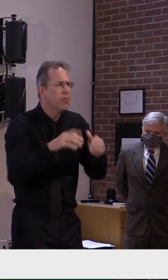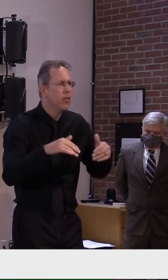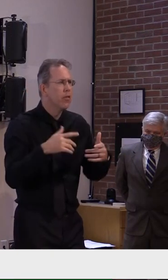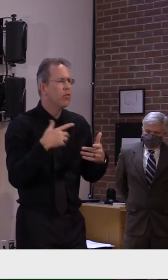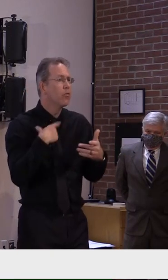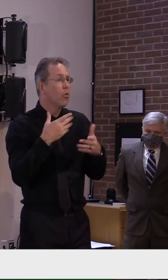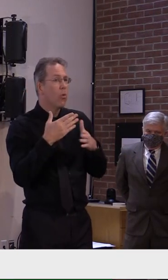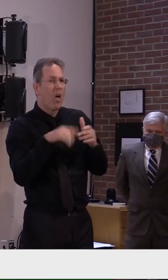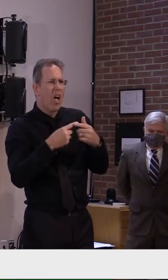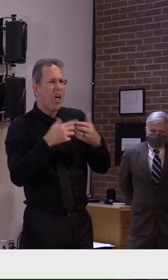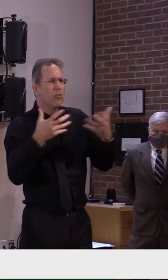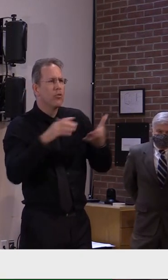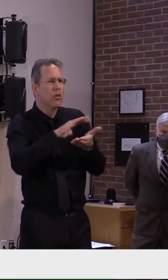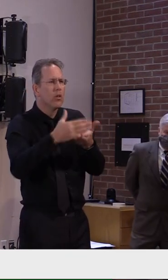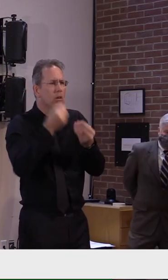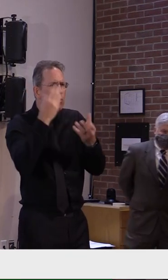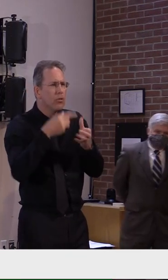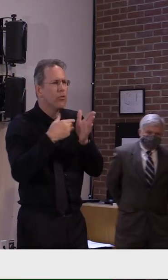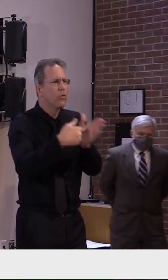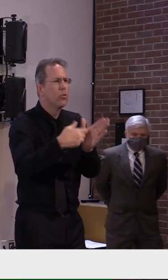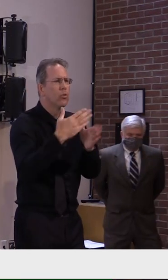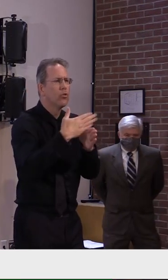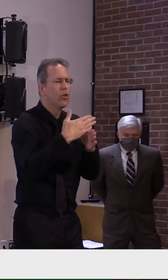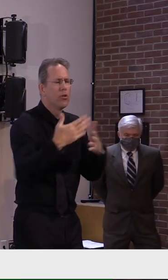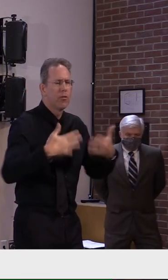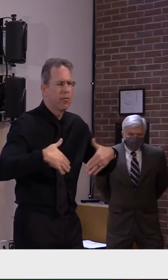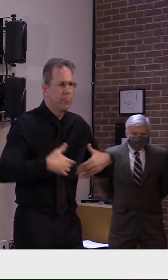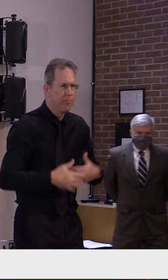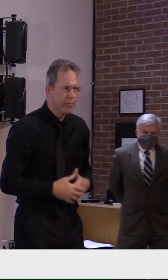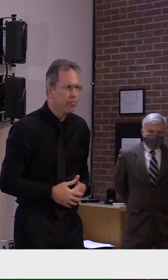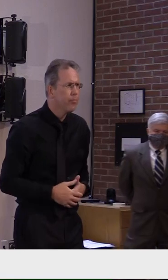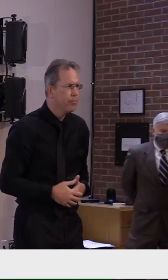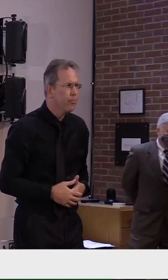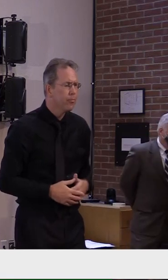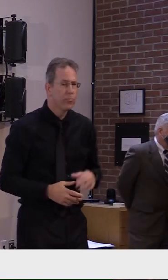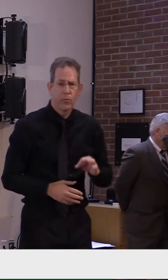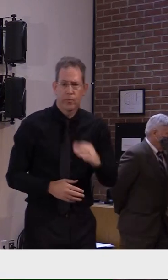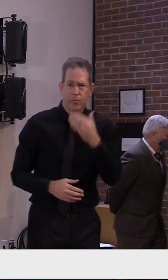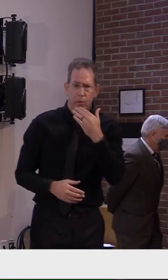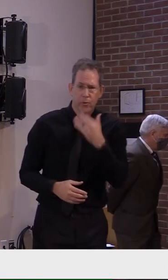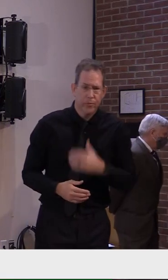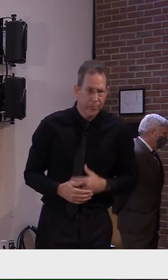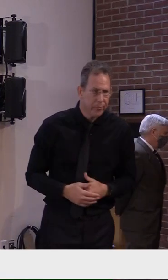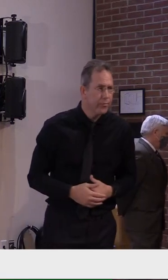all right all that's all for me thanks all right steve back to you